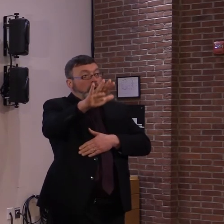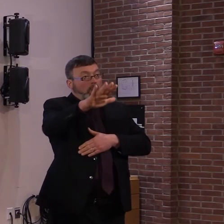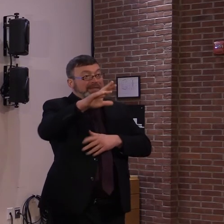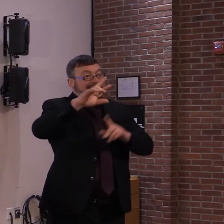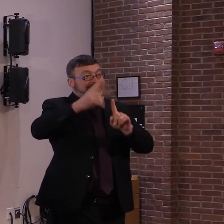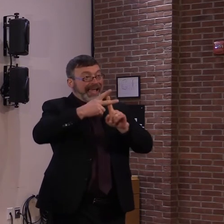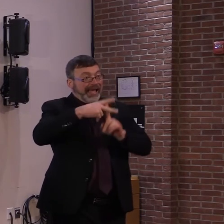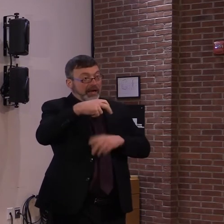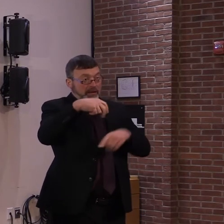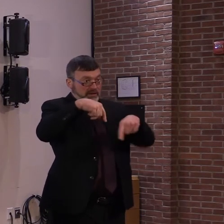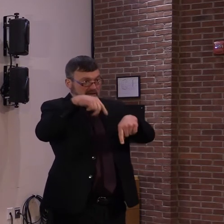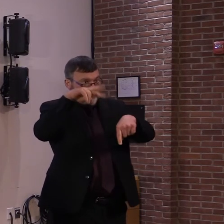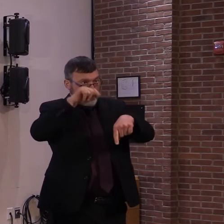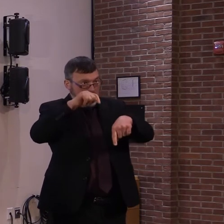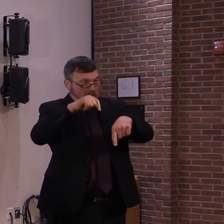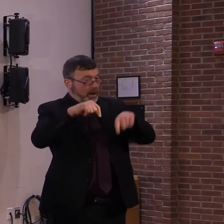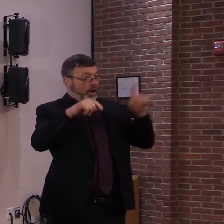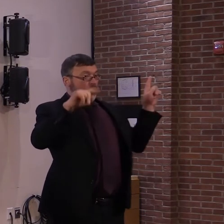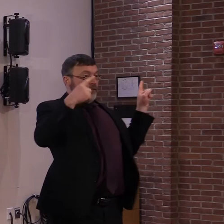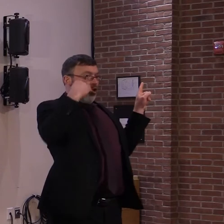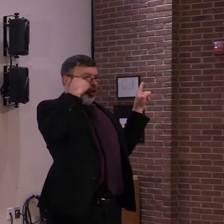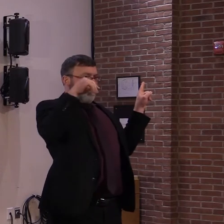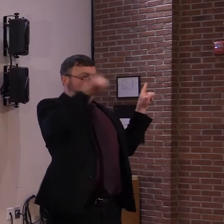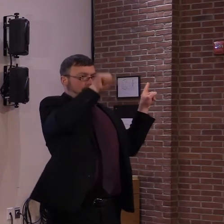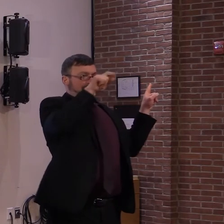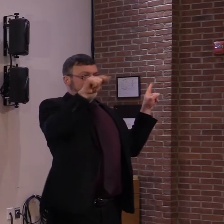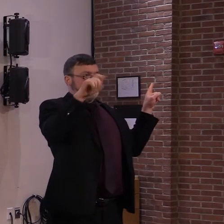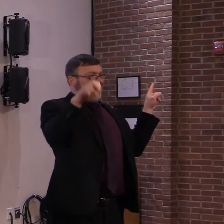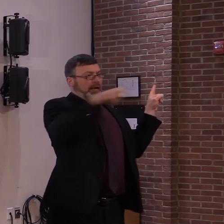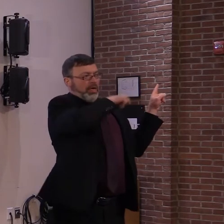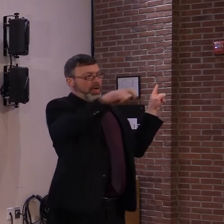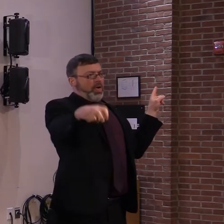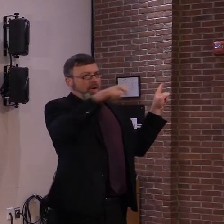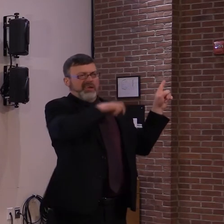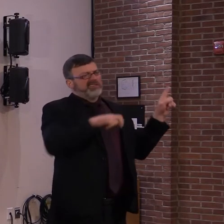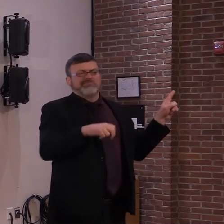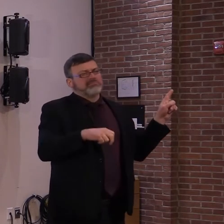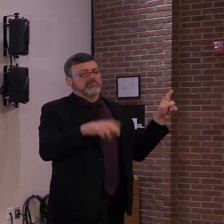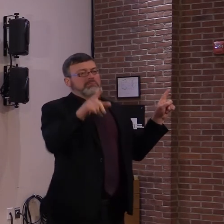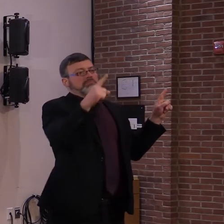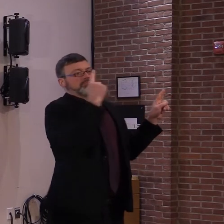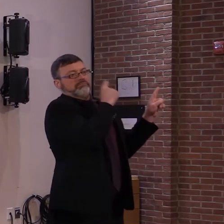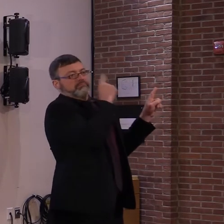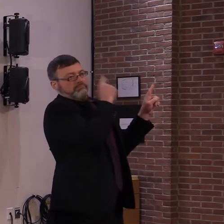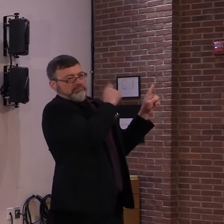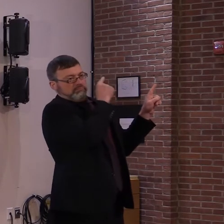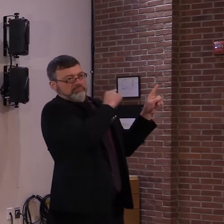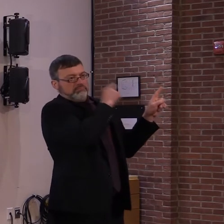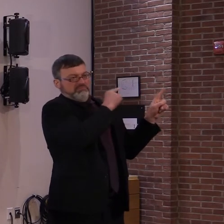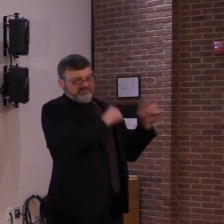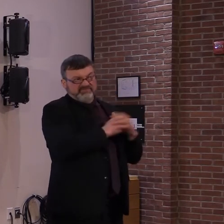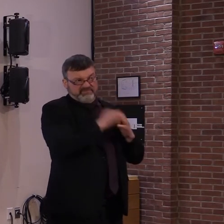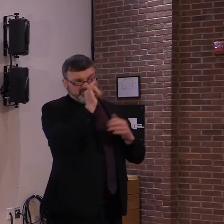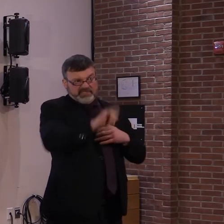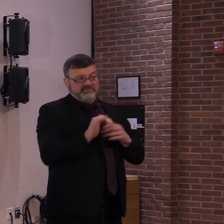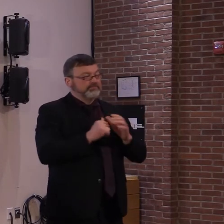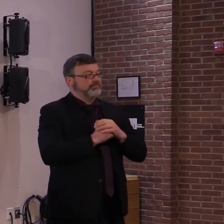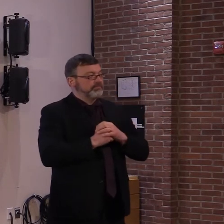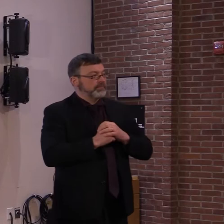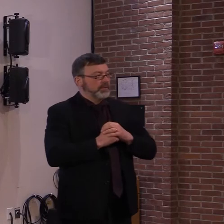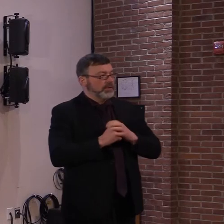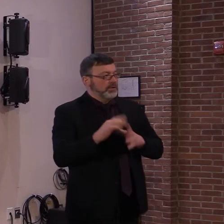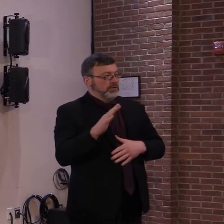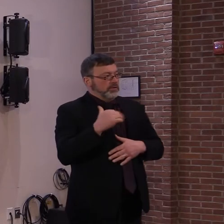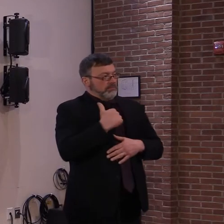And can I just return? Sorry, go ahead. No, if I was unclear a few weeks ago, then I apologize. I just don't remember saying that, but